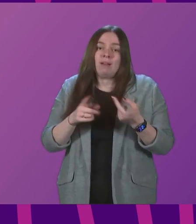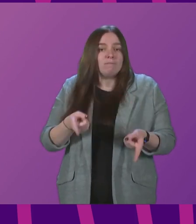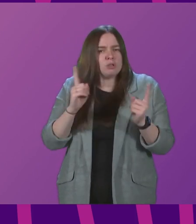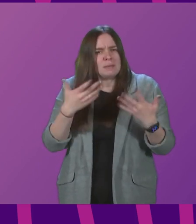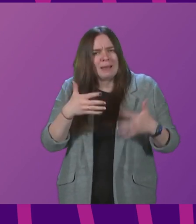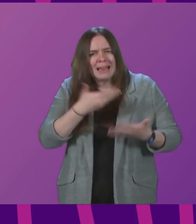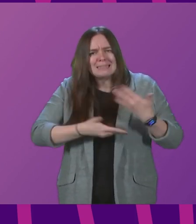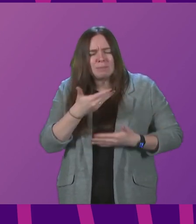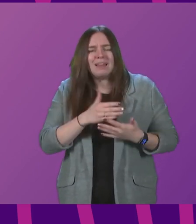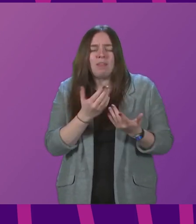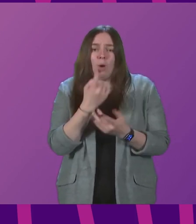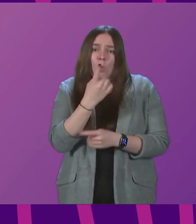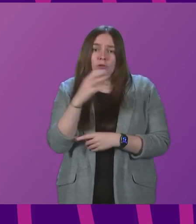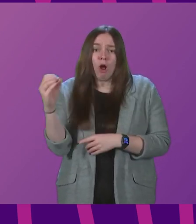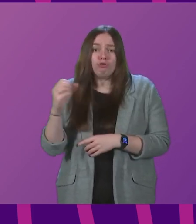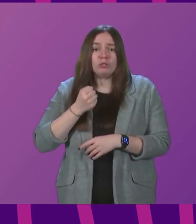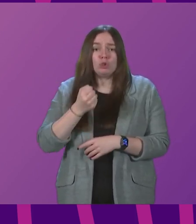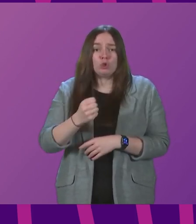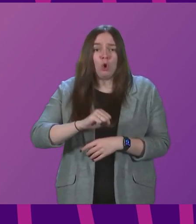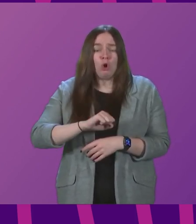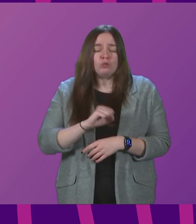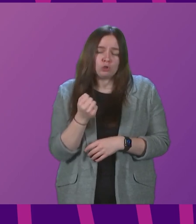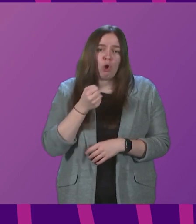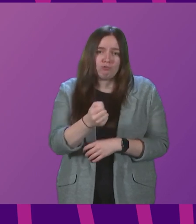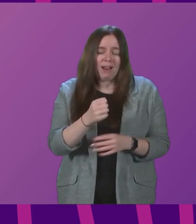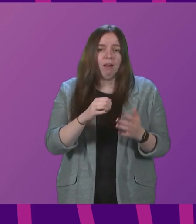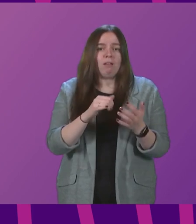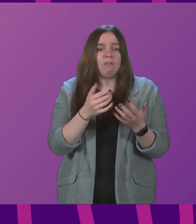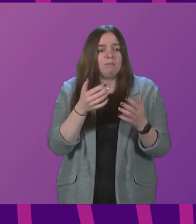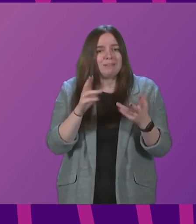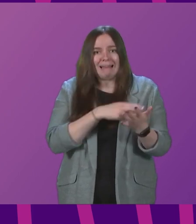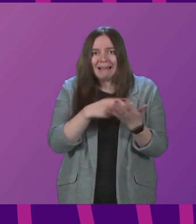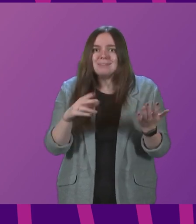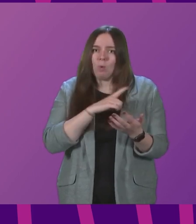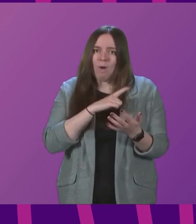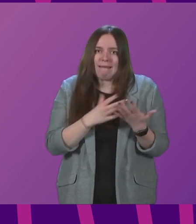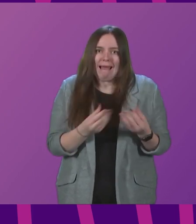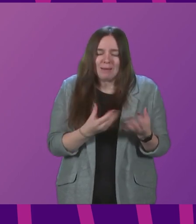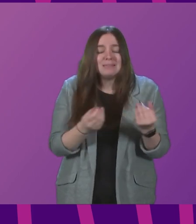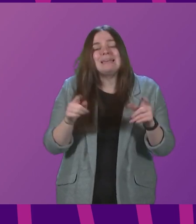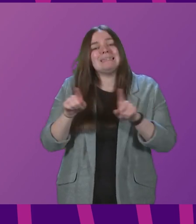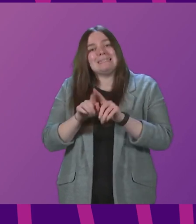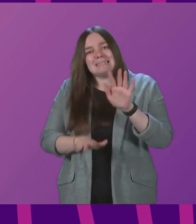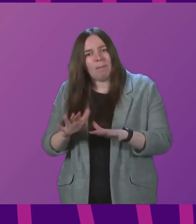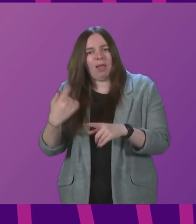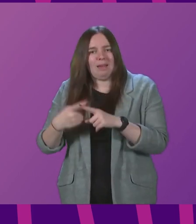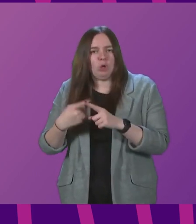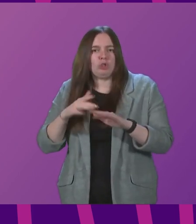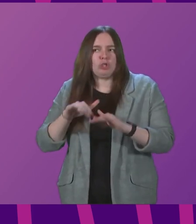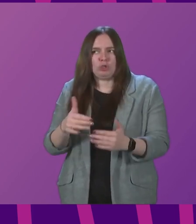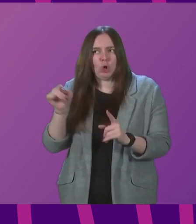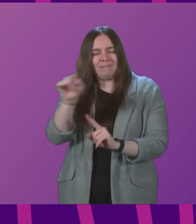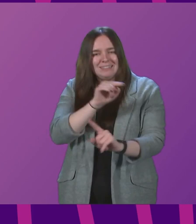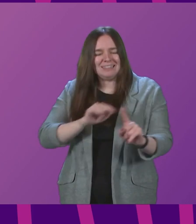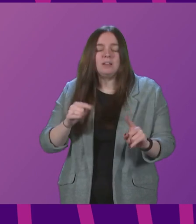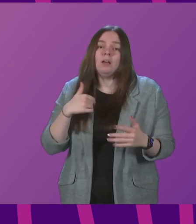statement that 100 ScotRail services have been cancelled due to staff absences and there are similar pressures on our emergency services and others. We